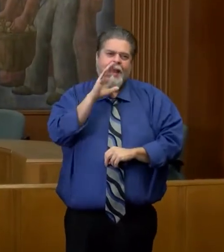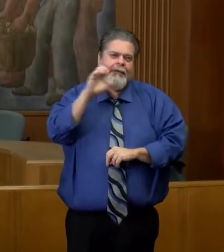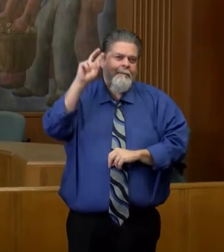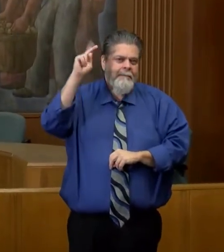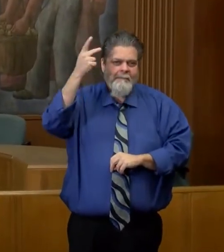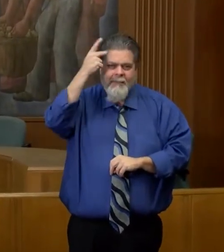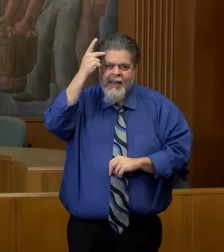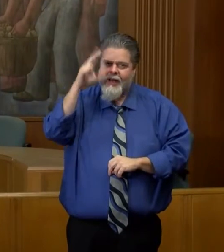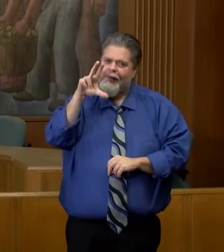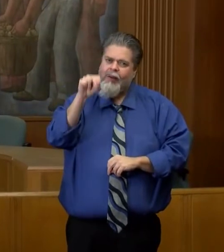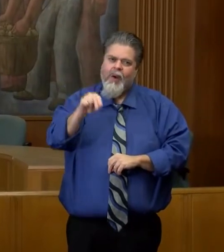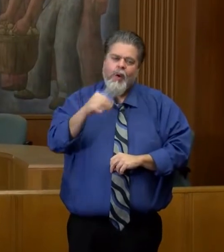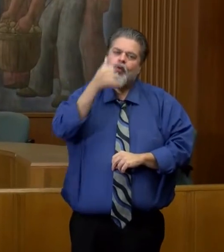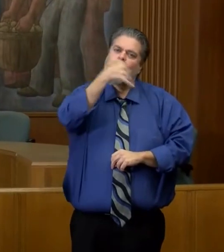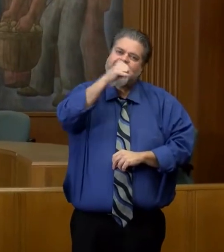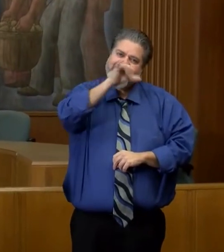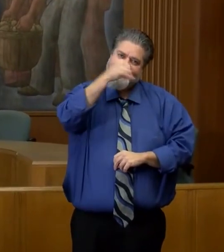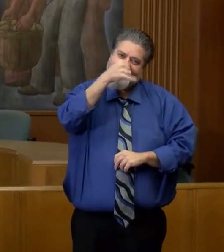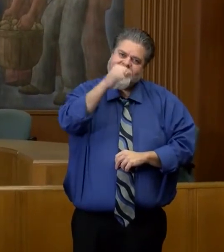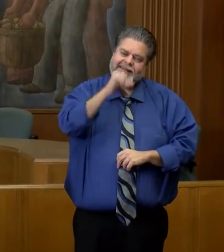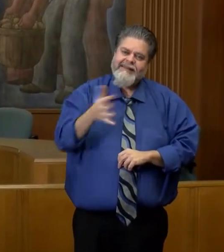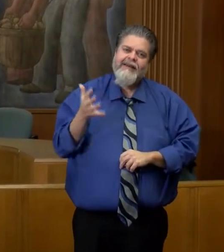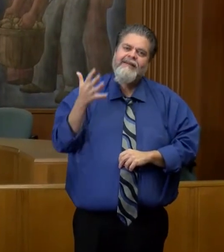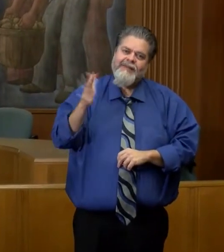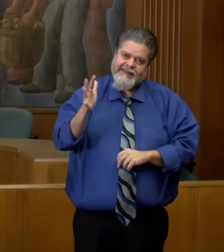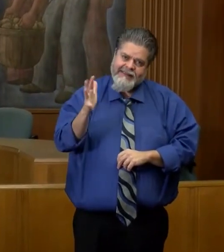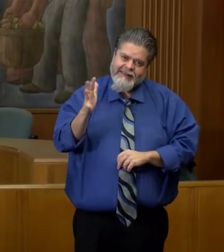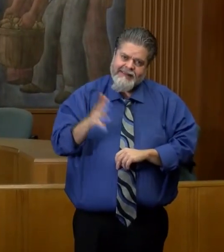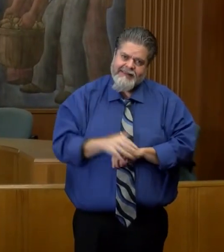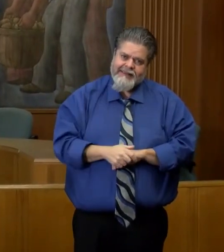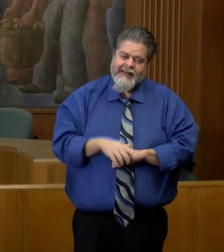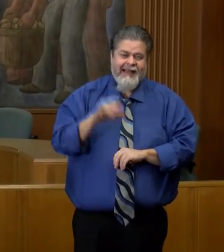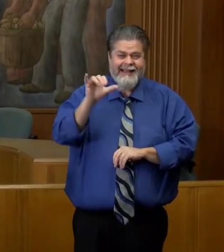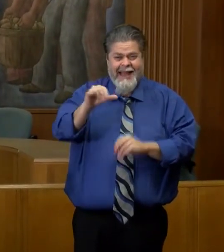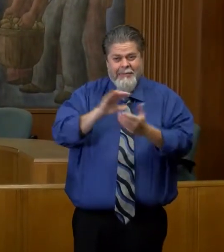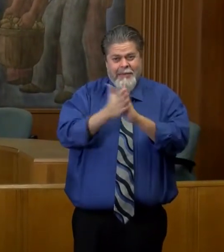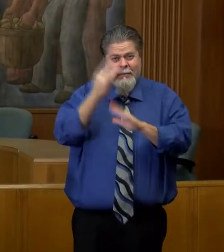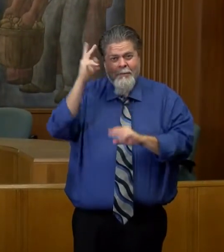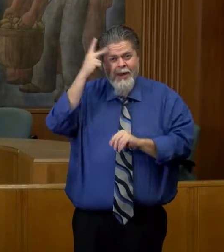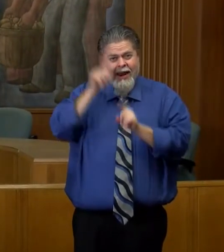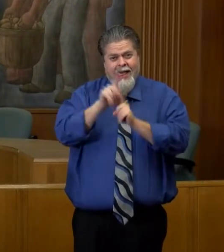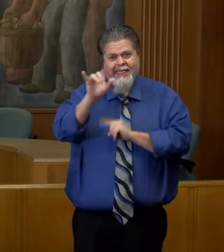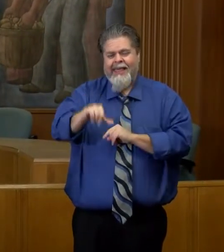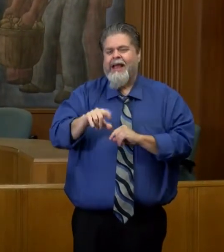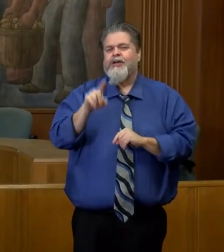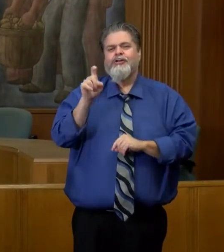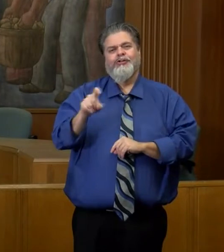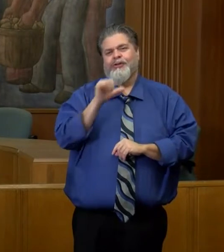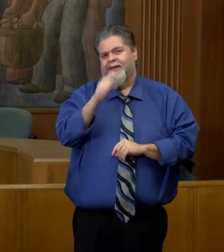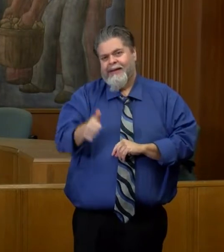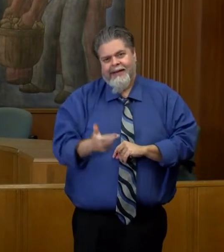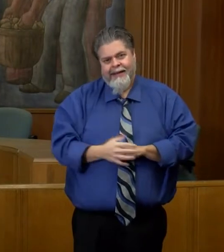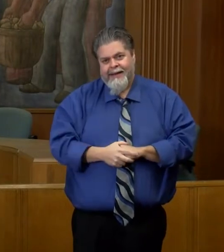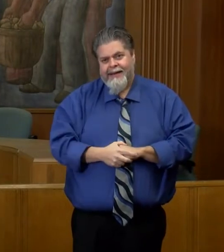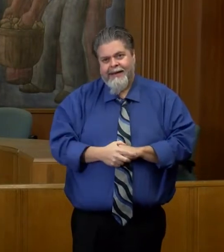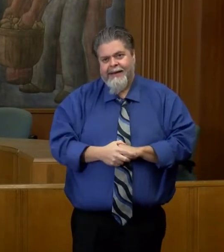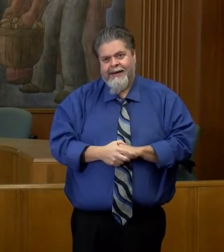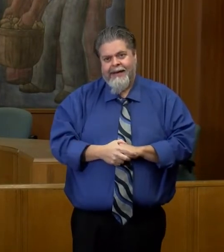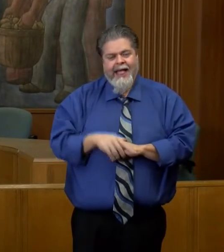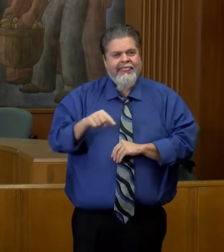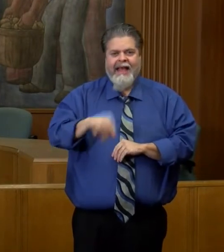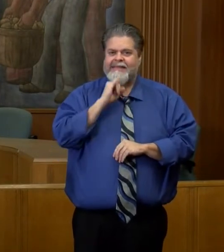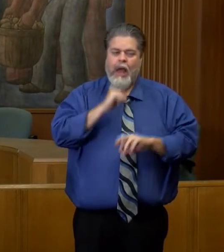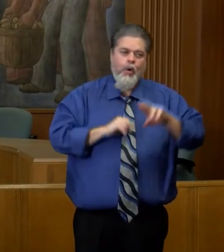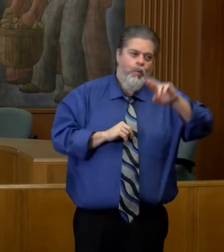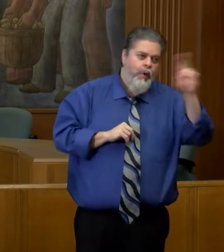It's quite ridiculous if you ask me how political this has become. This is not an R or a D issue.